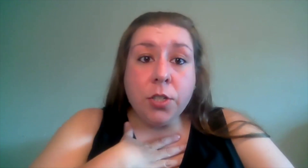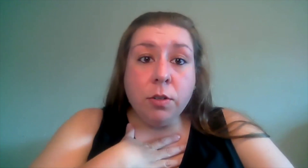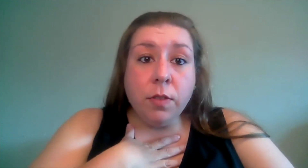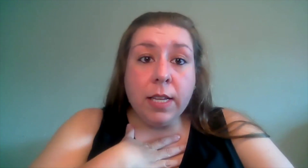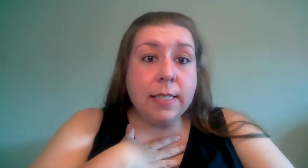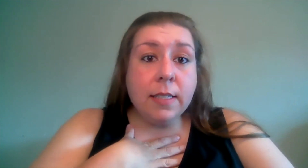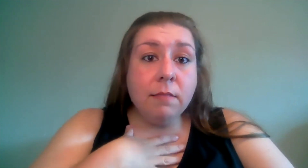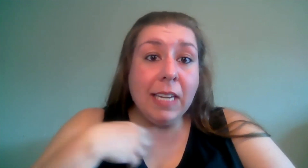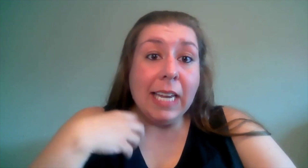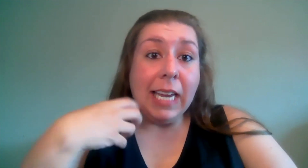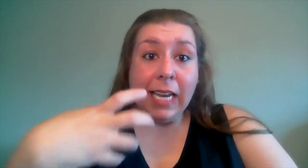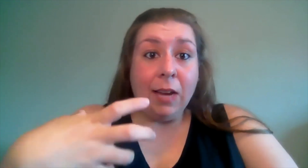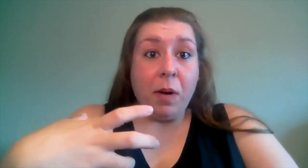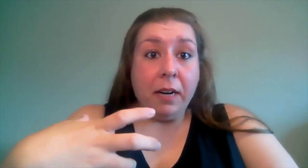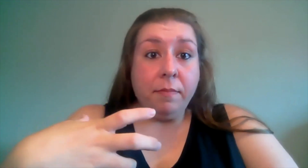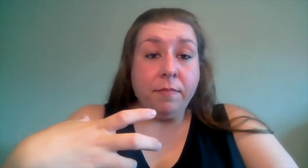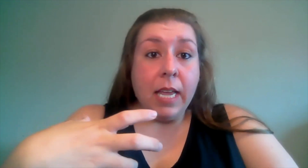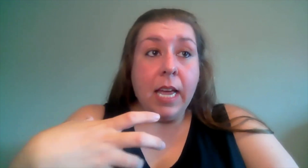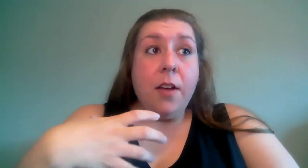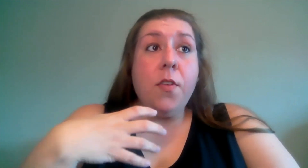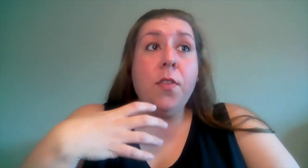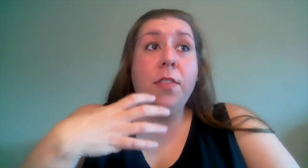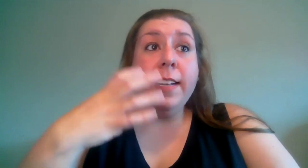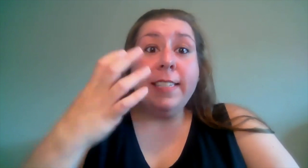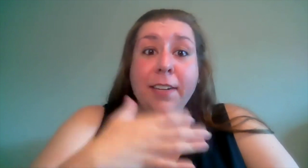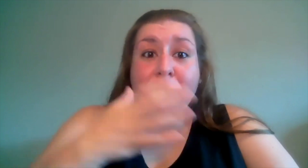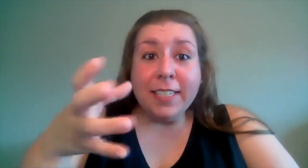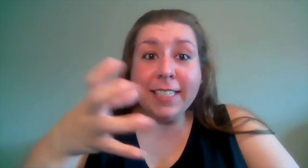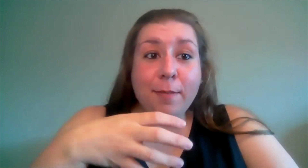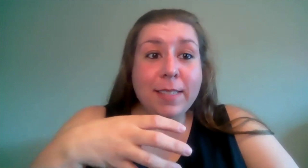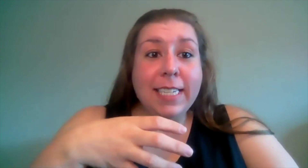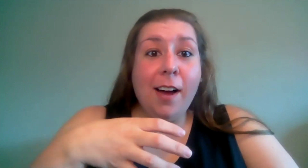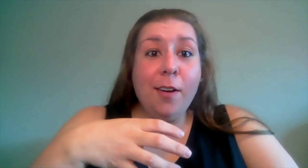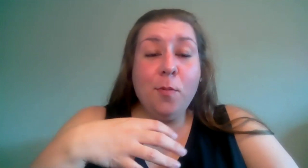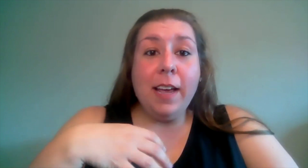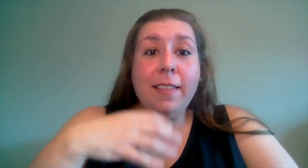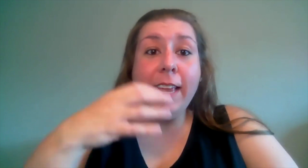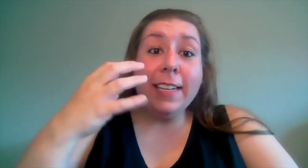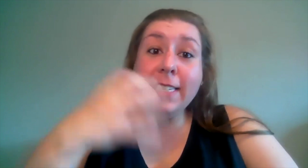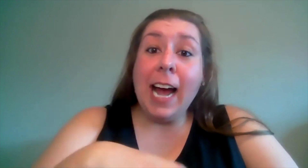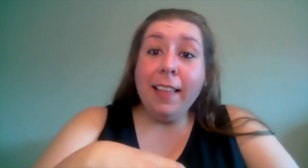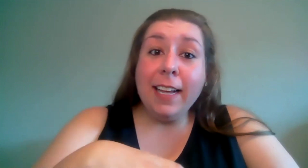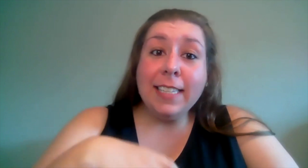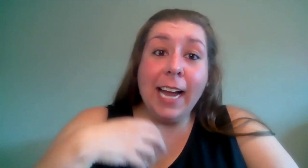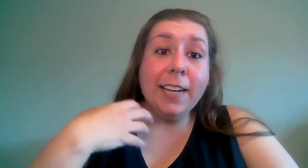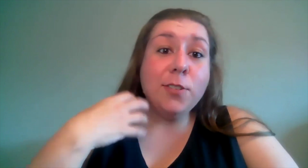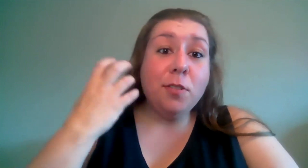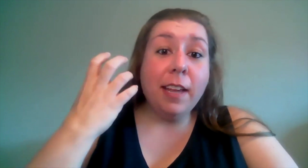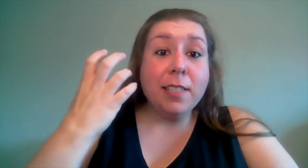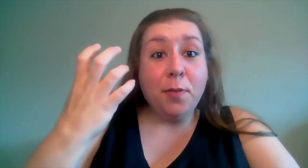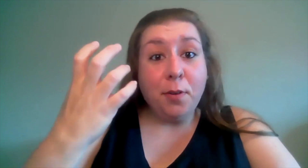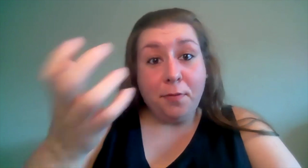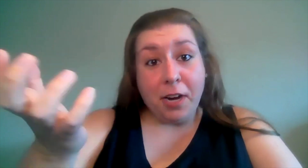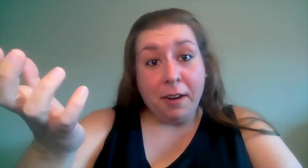do this anywhere the difference comes down with in dallas i can do things for free